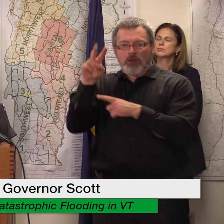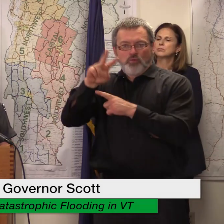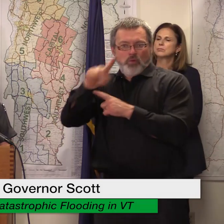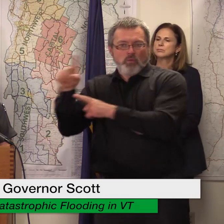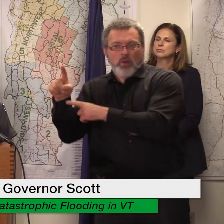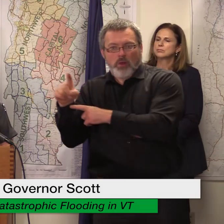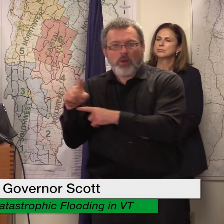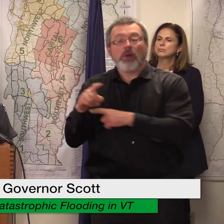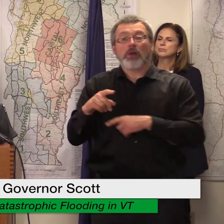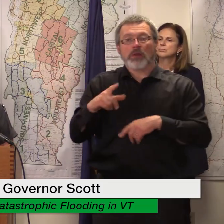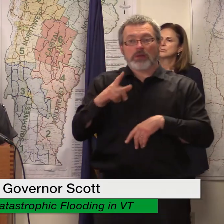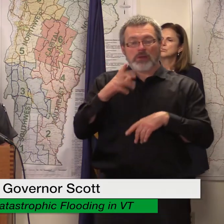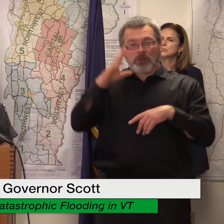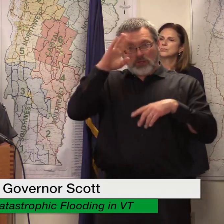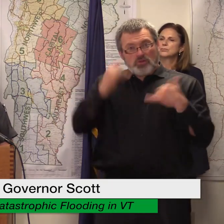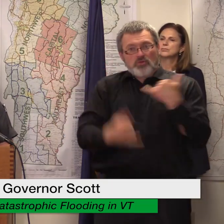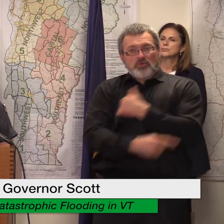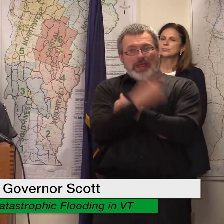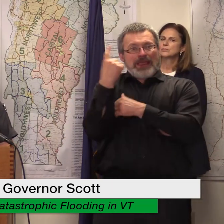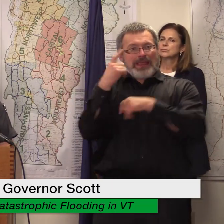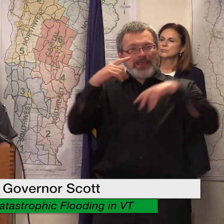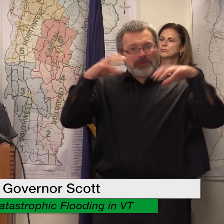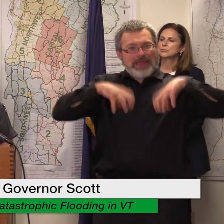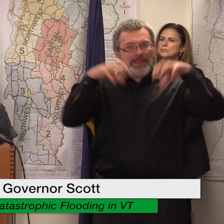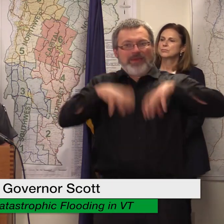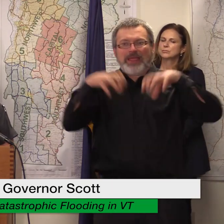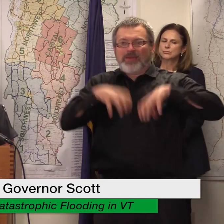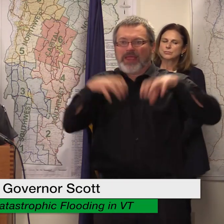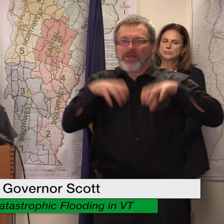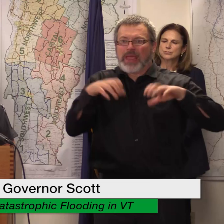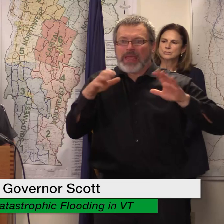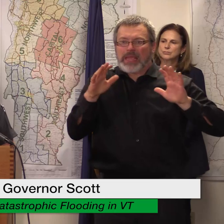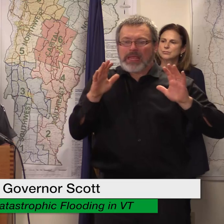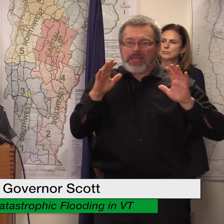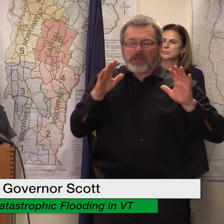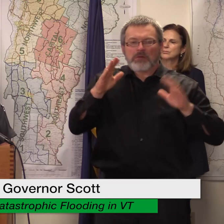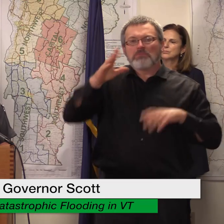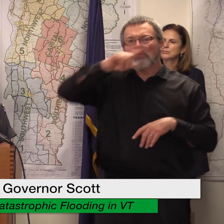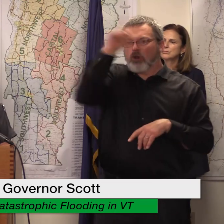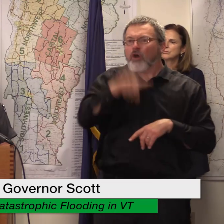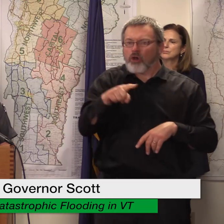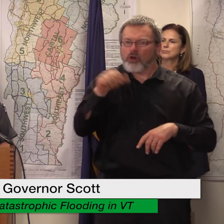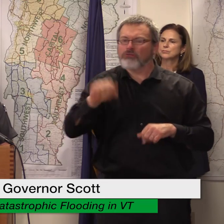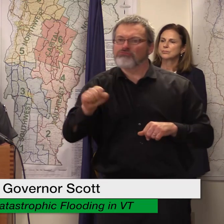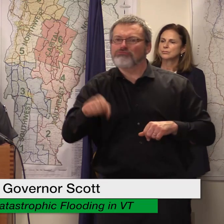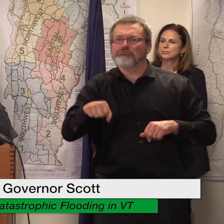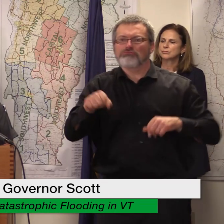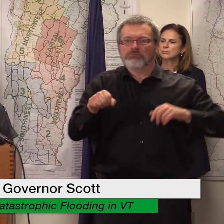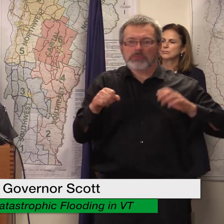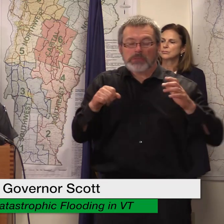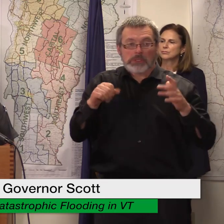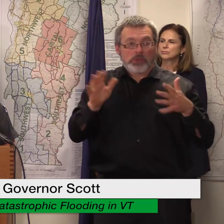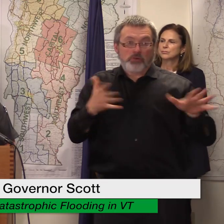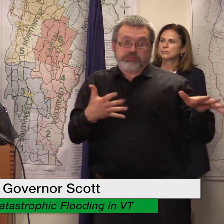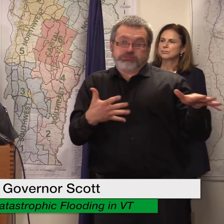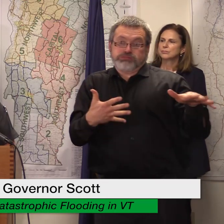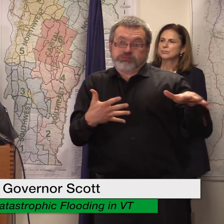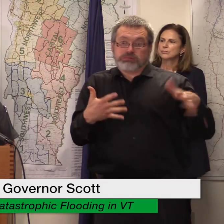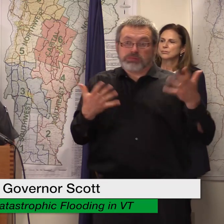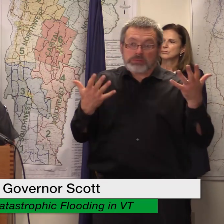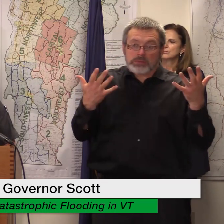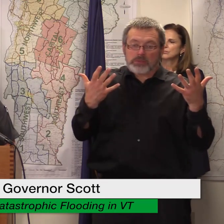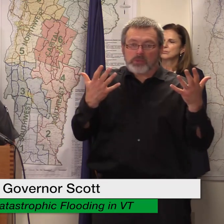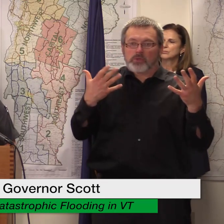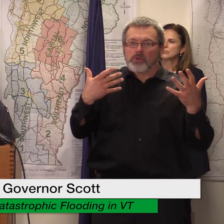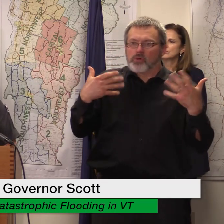we're monitoring conditions that could result in strong thunderstorms lightning winds up to 60 miles an hour and localized